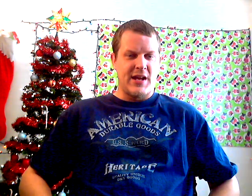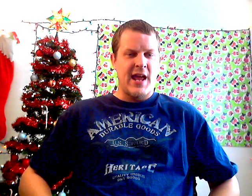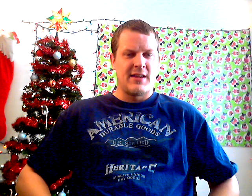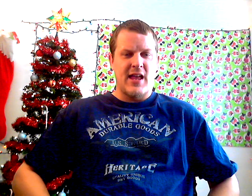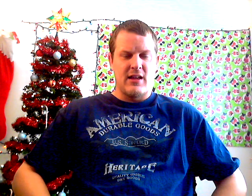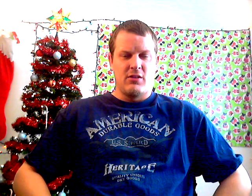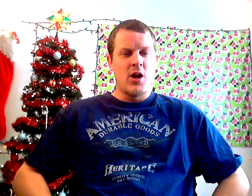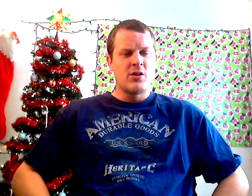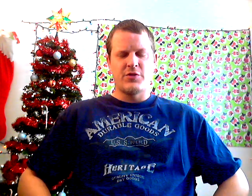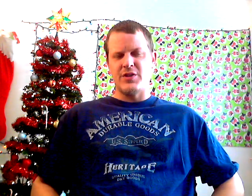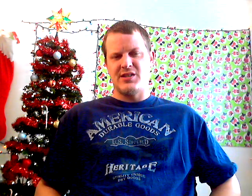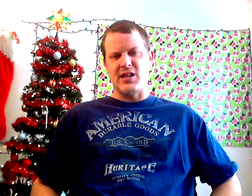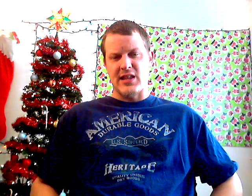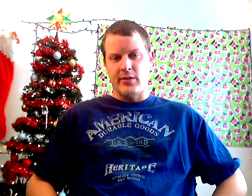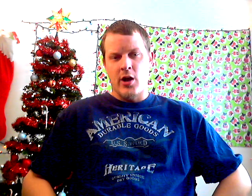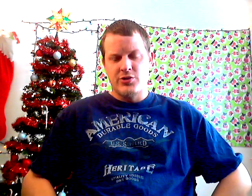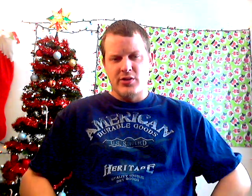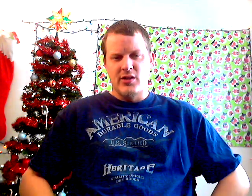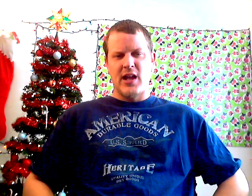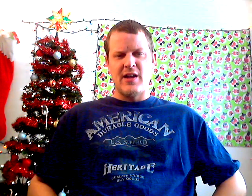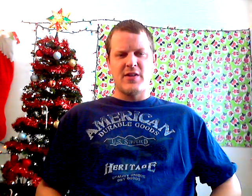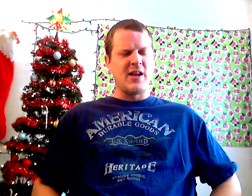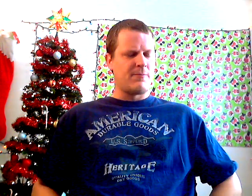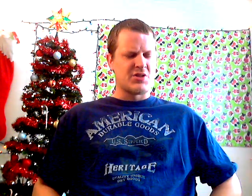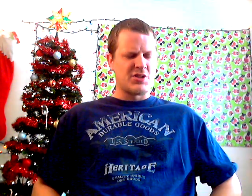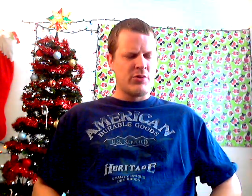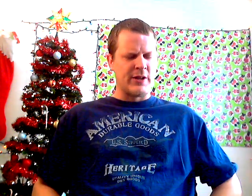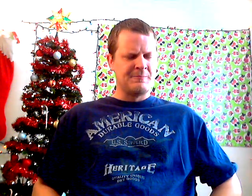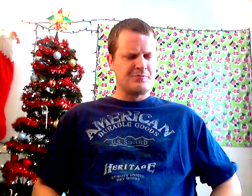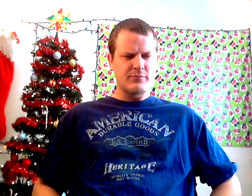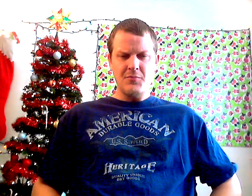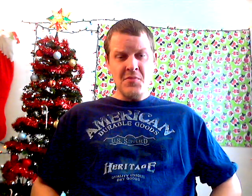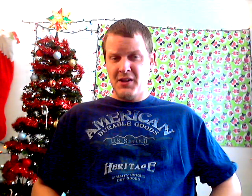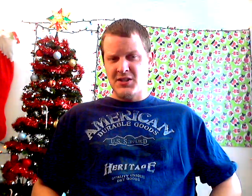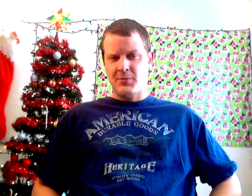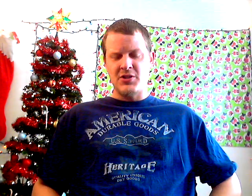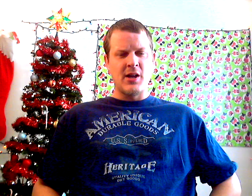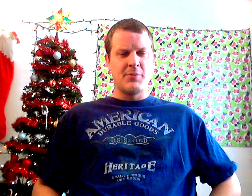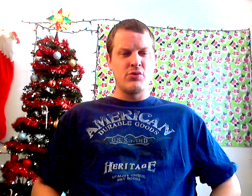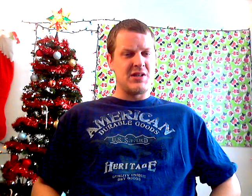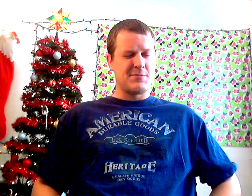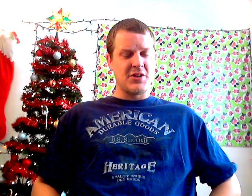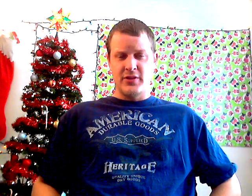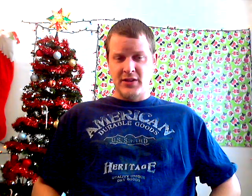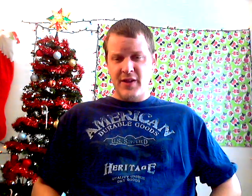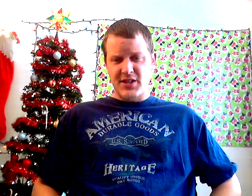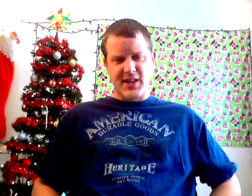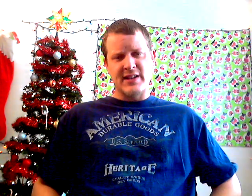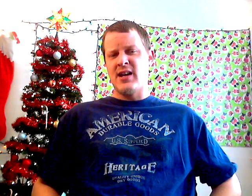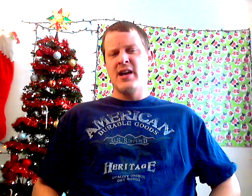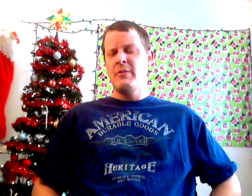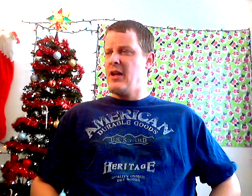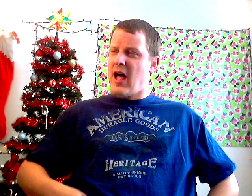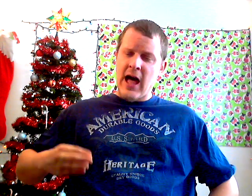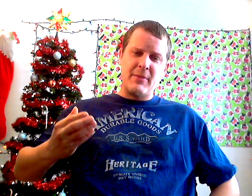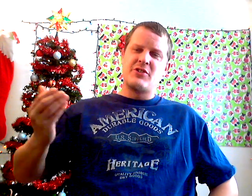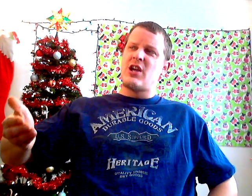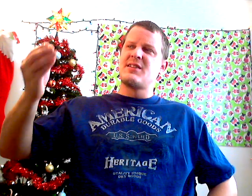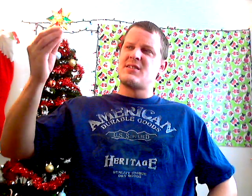and had that large physique, that larger than life kind of persona that the WWE especially loved at that time, Ahmed Johnson